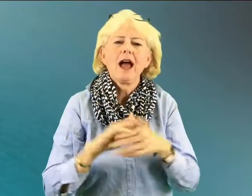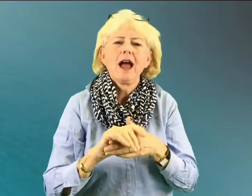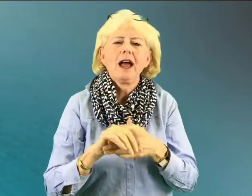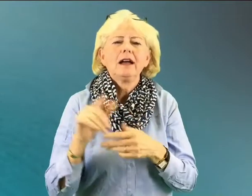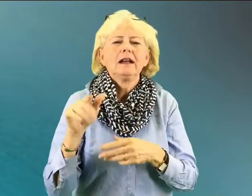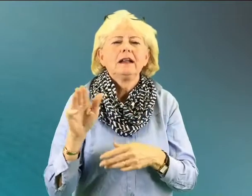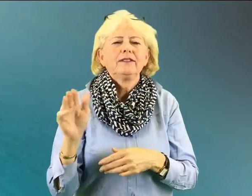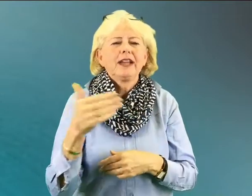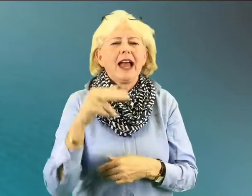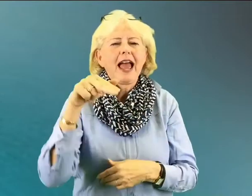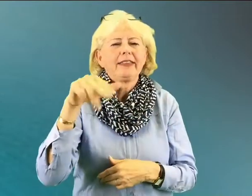Good.